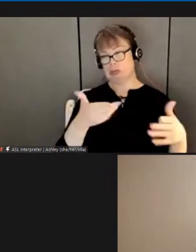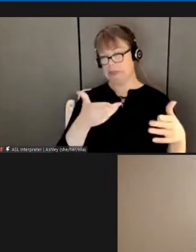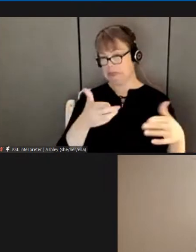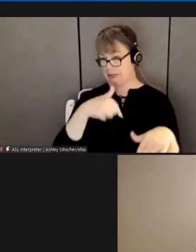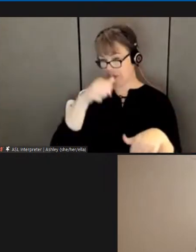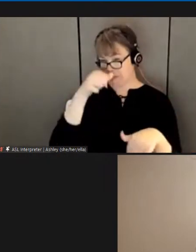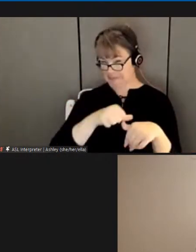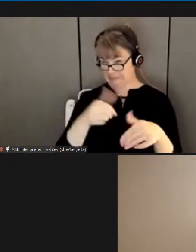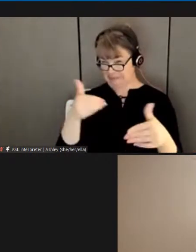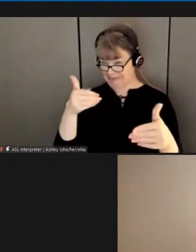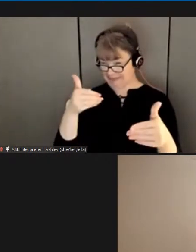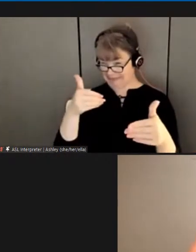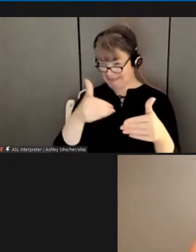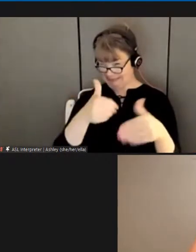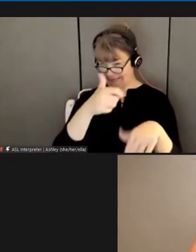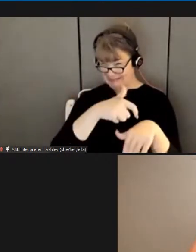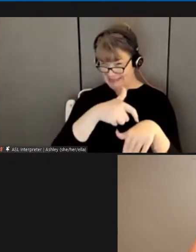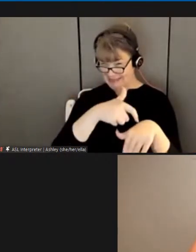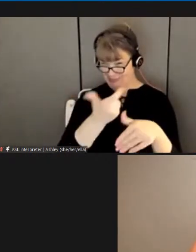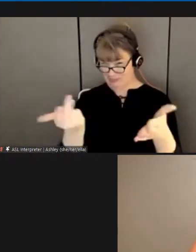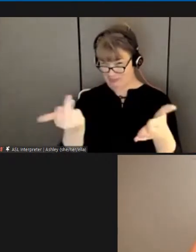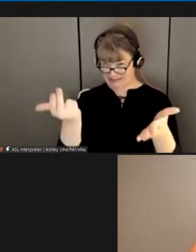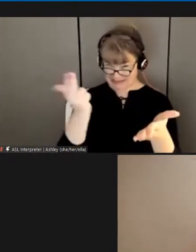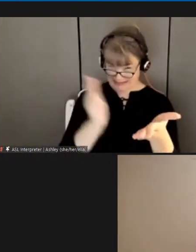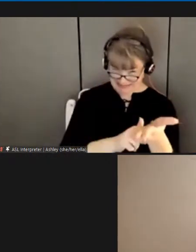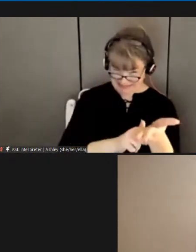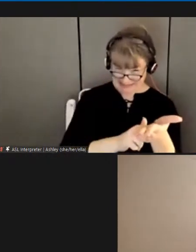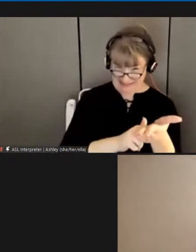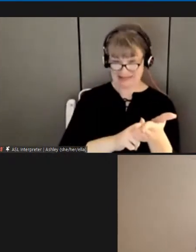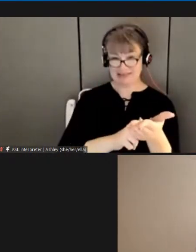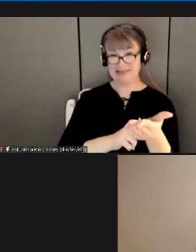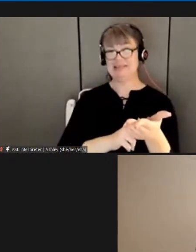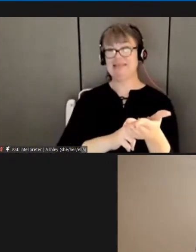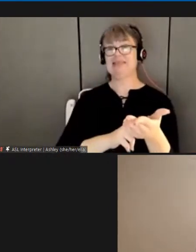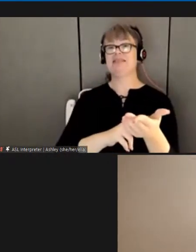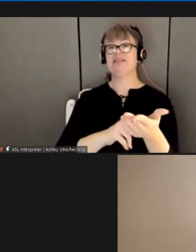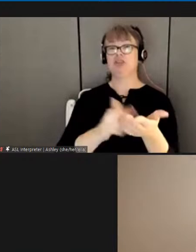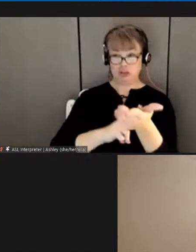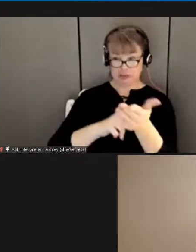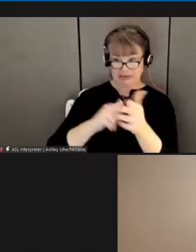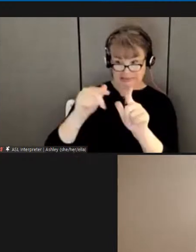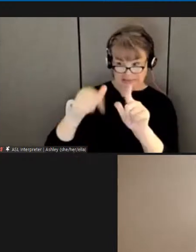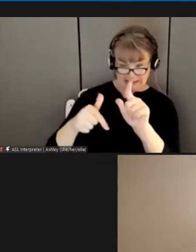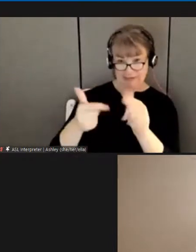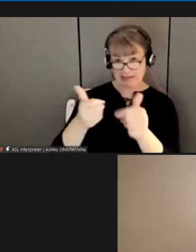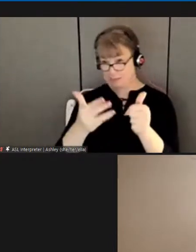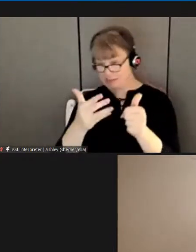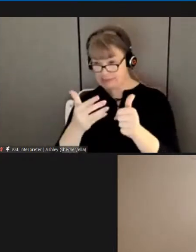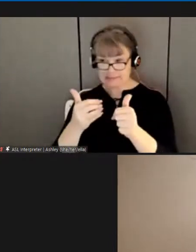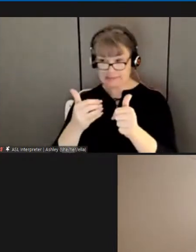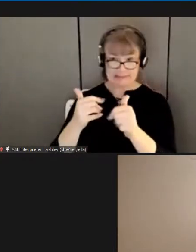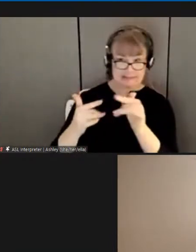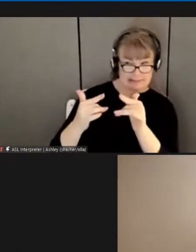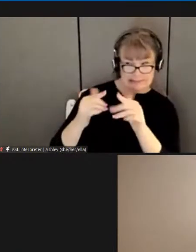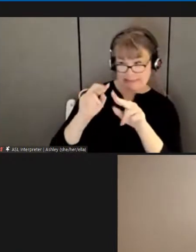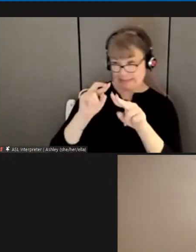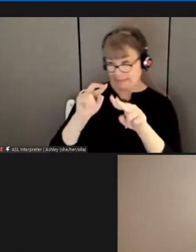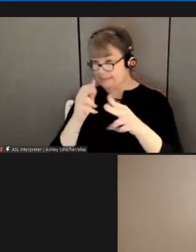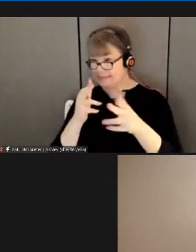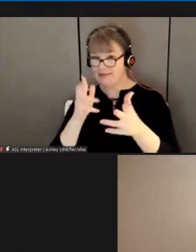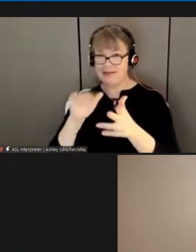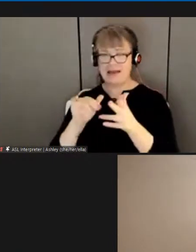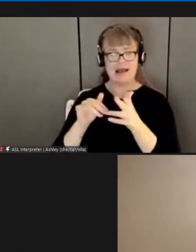and when the contract was going to expire so um the excitement that most of us did